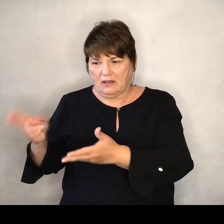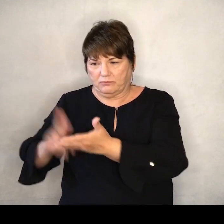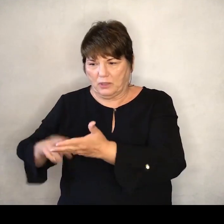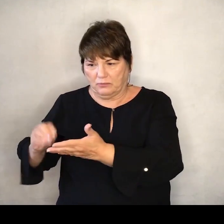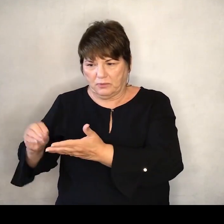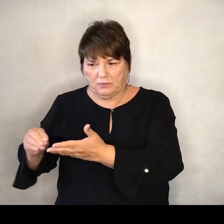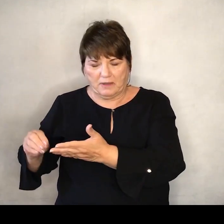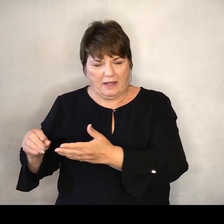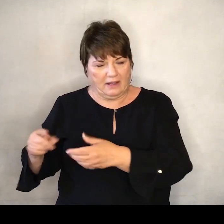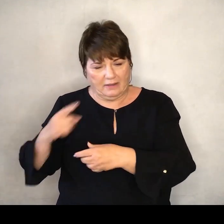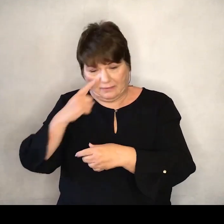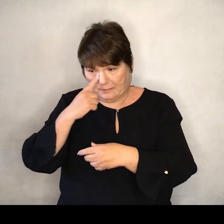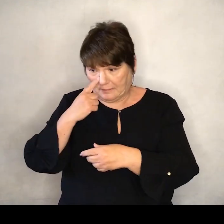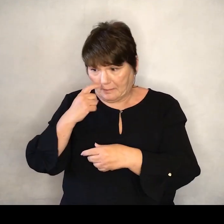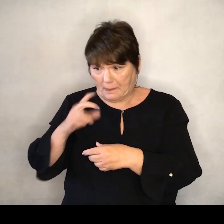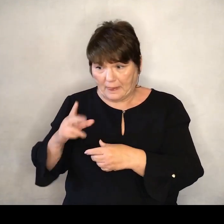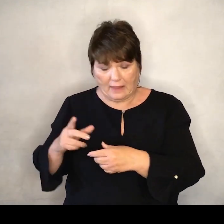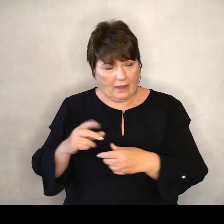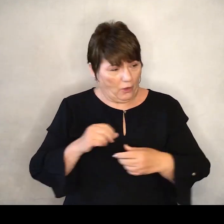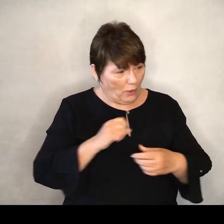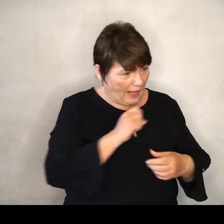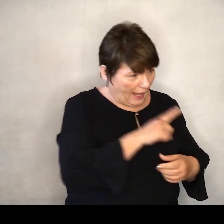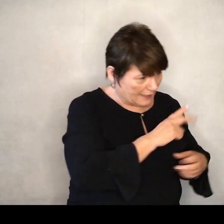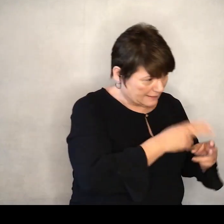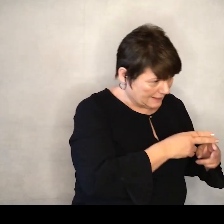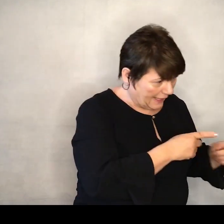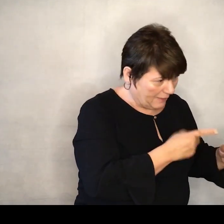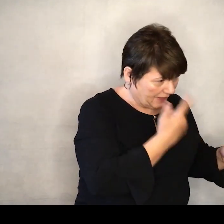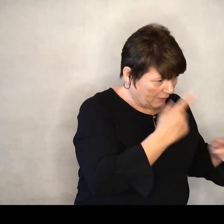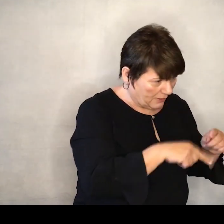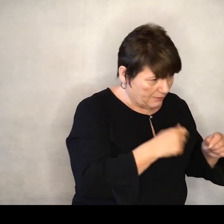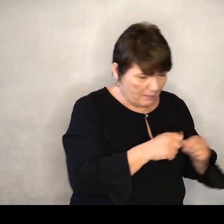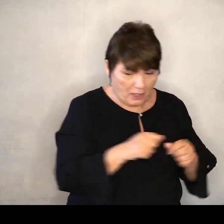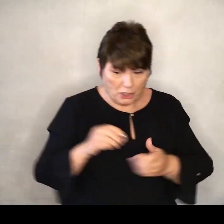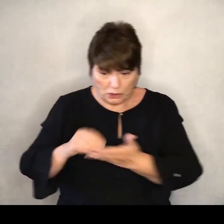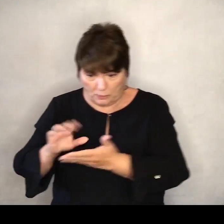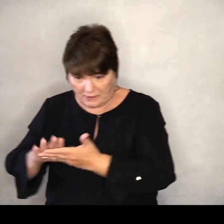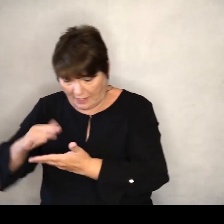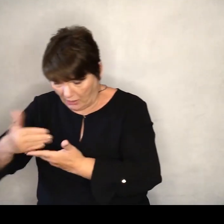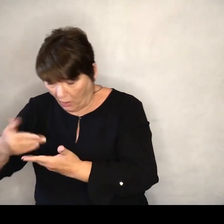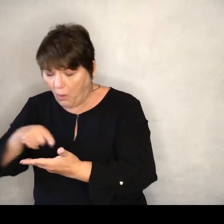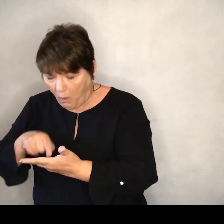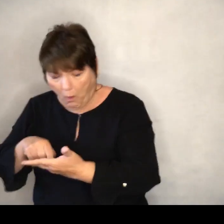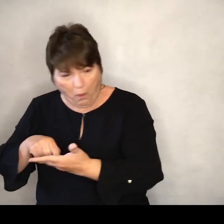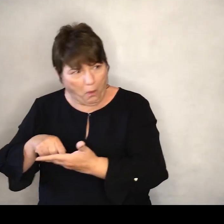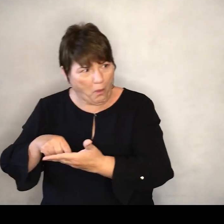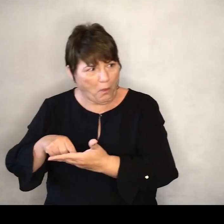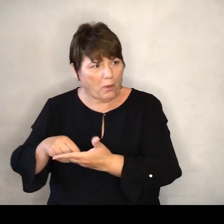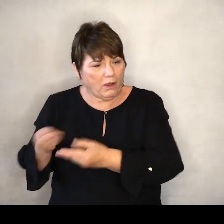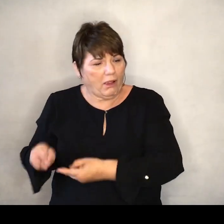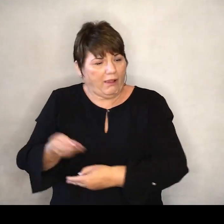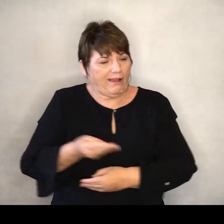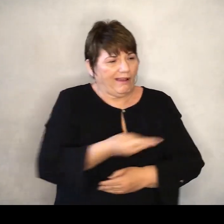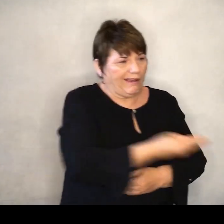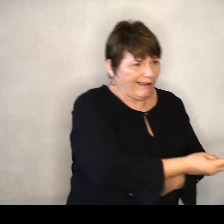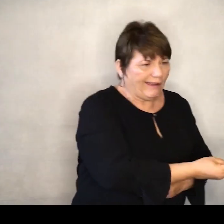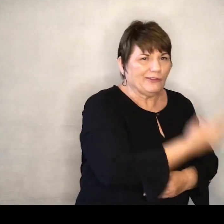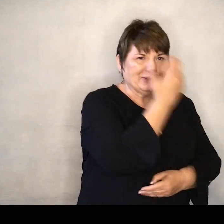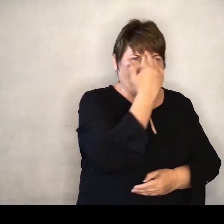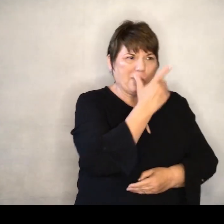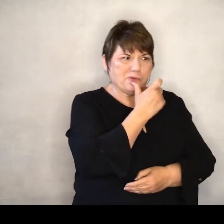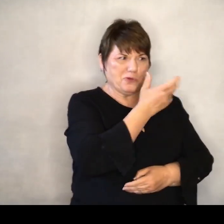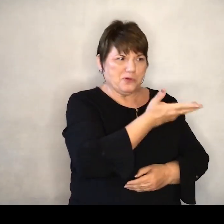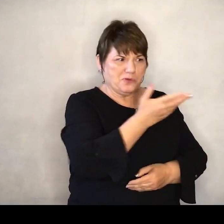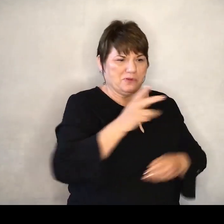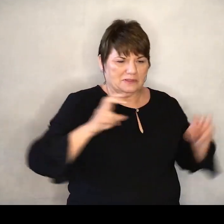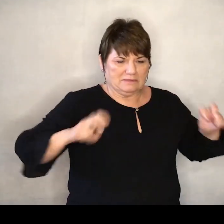the person's name next to me what her name was And I can't remember But she just wrote it down And now I can look at it as the friendship pad goes by And I can be more friendly in the